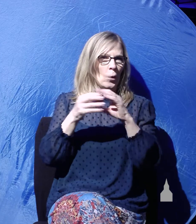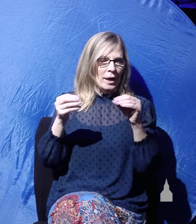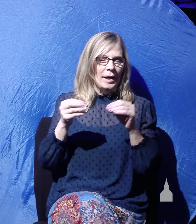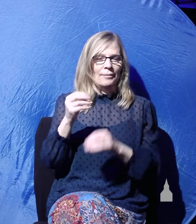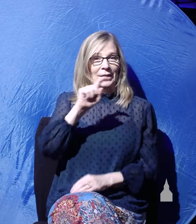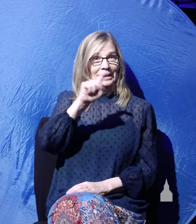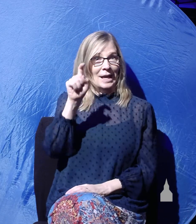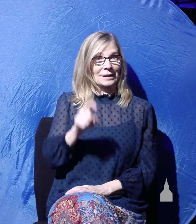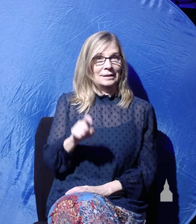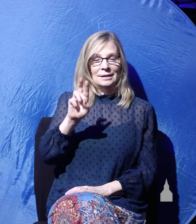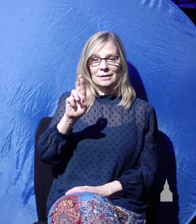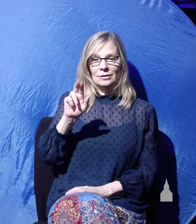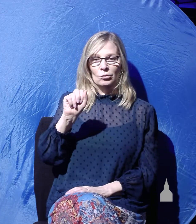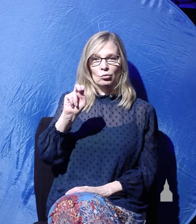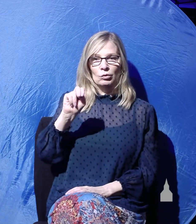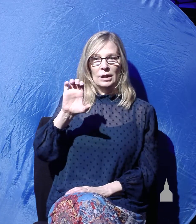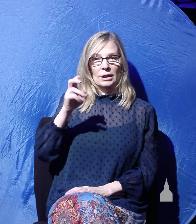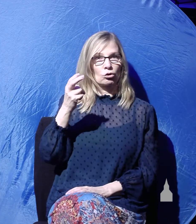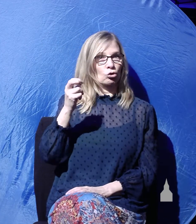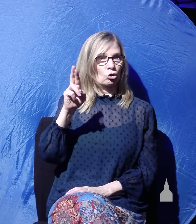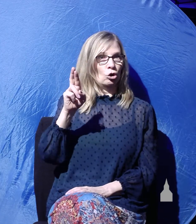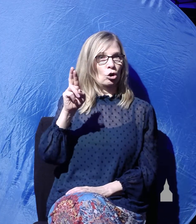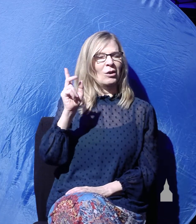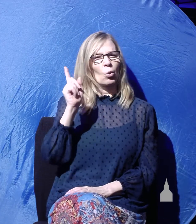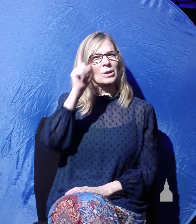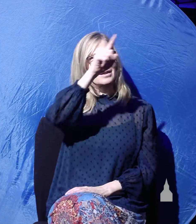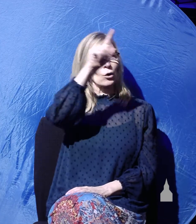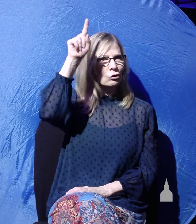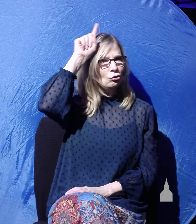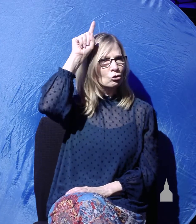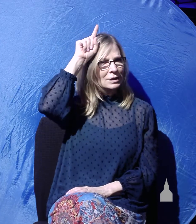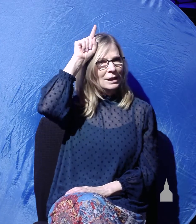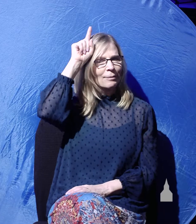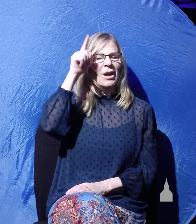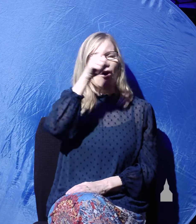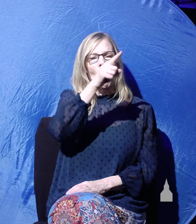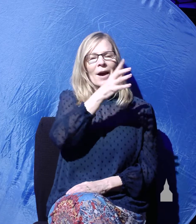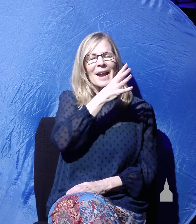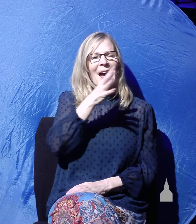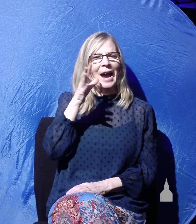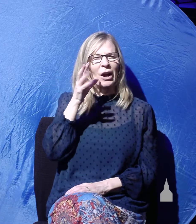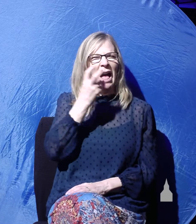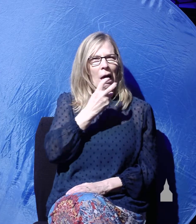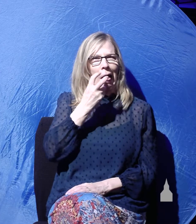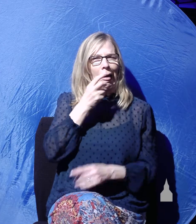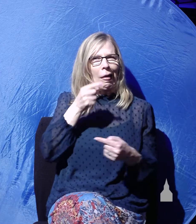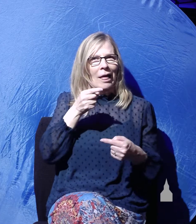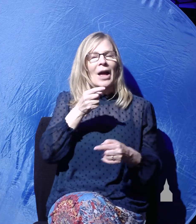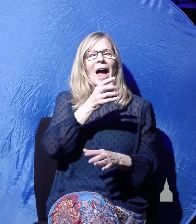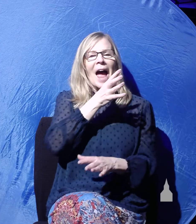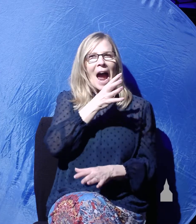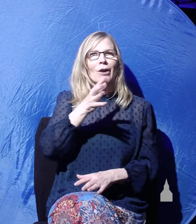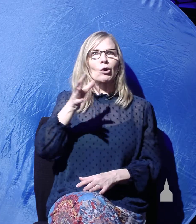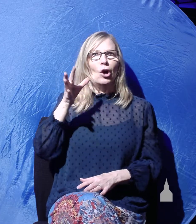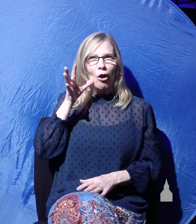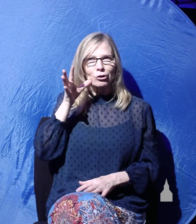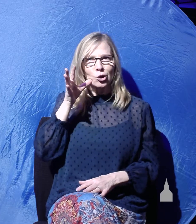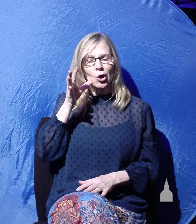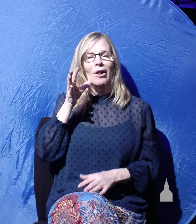Germany on an agricultural consulting tour. He